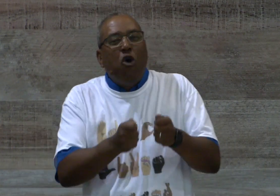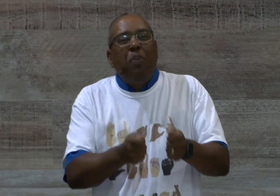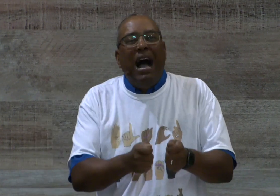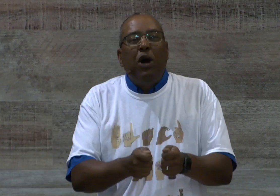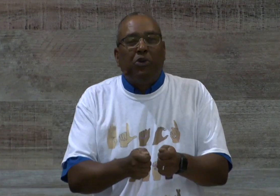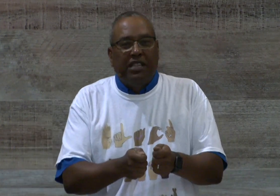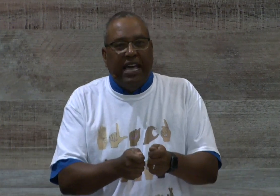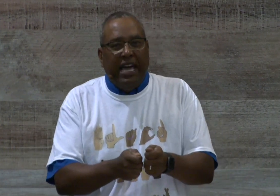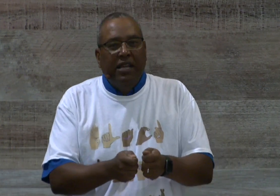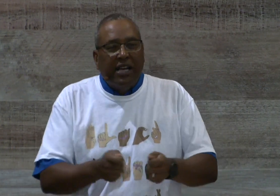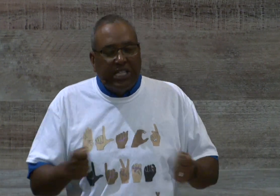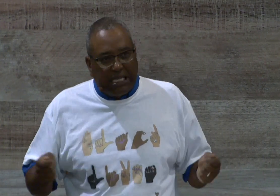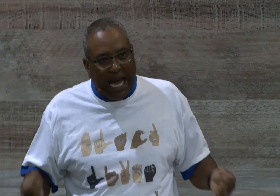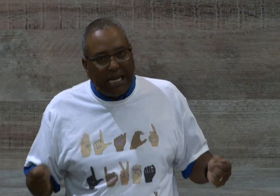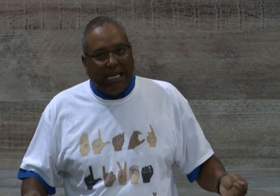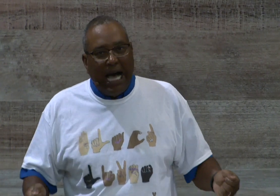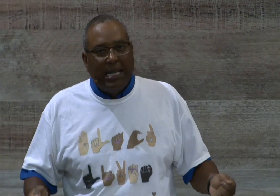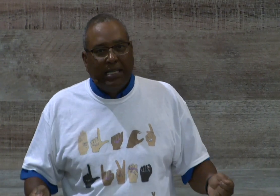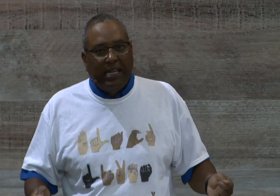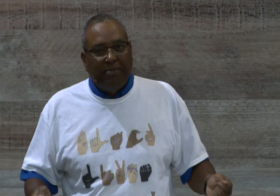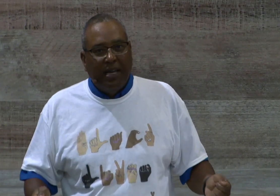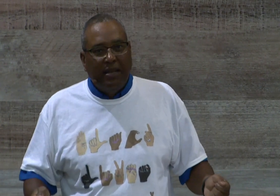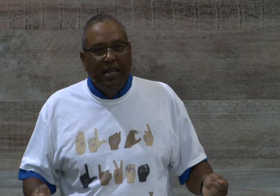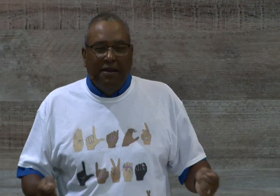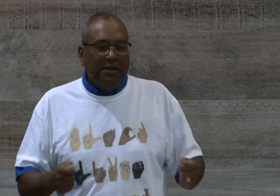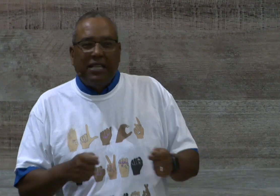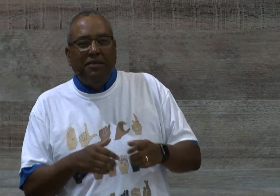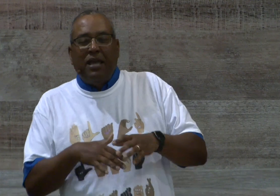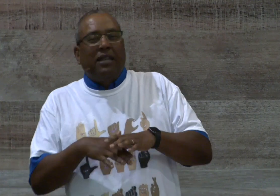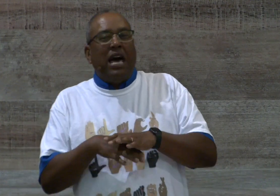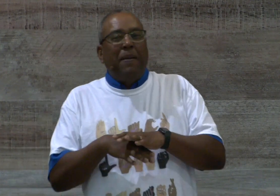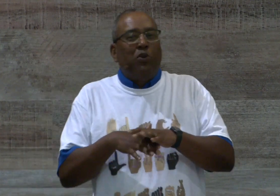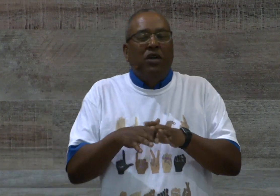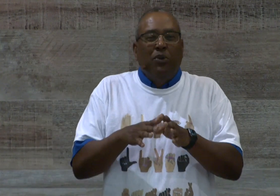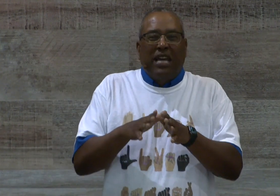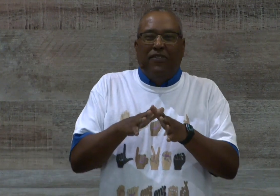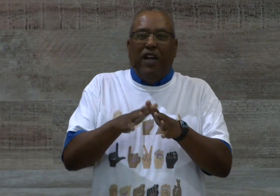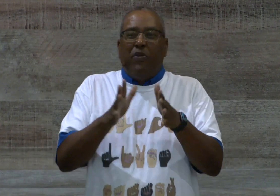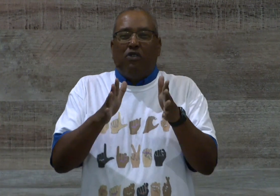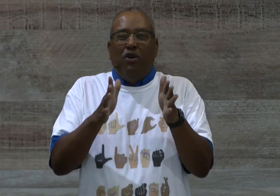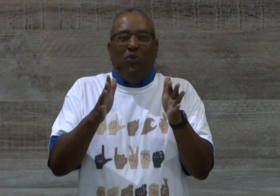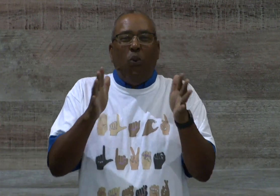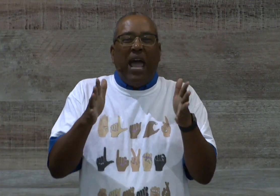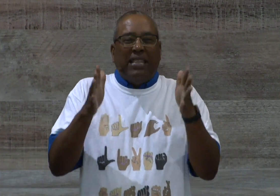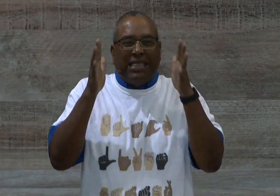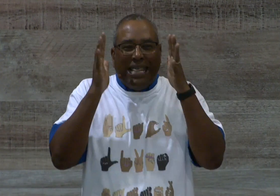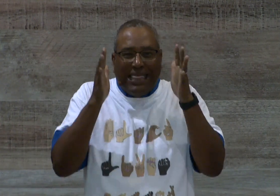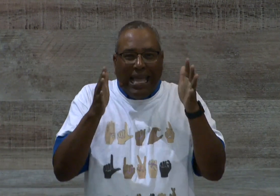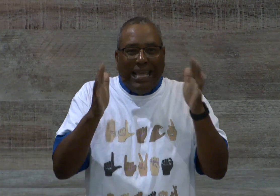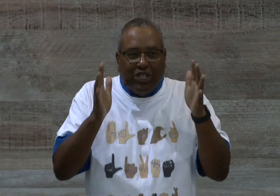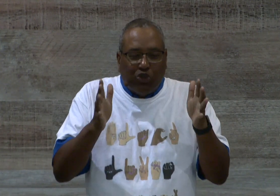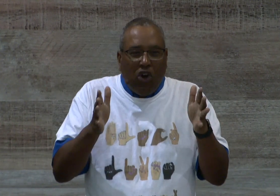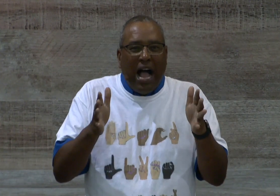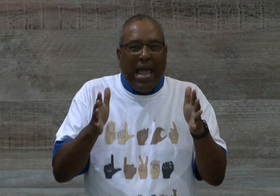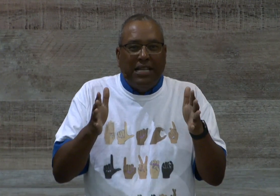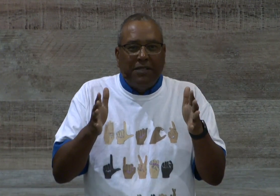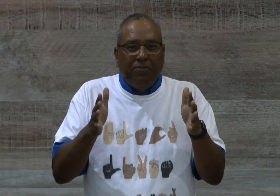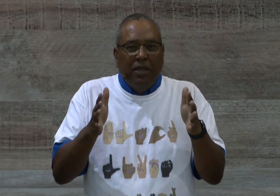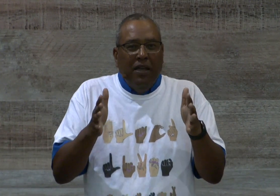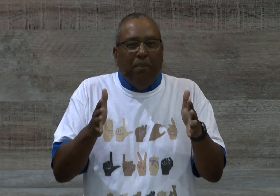power in that because it's not godly, amen? And a lot of people can develop their own way that they think is right, but